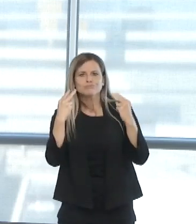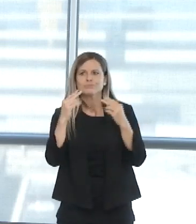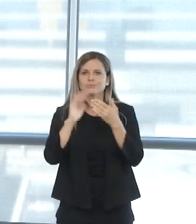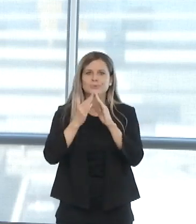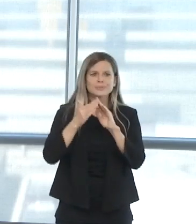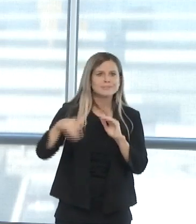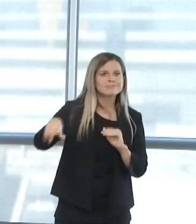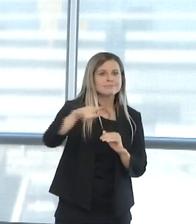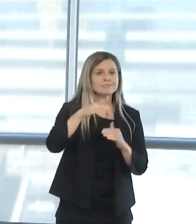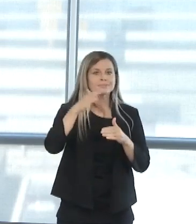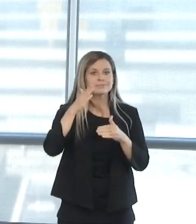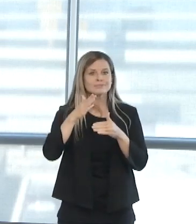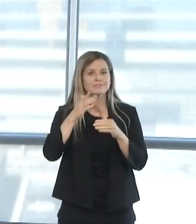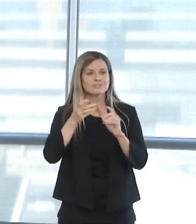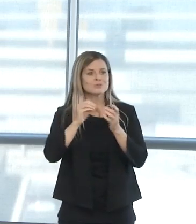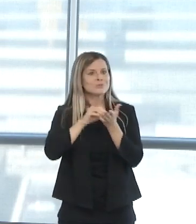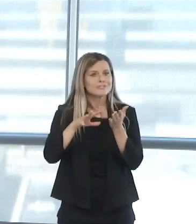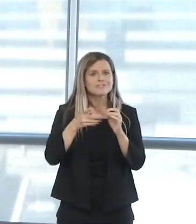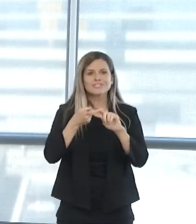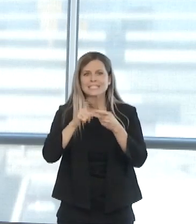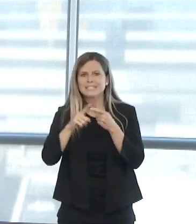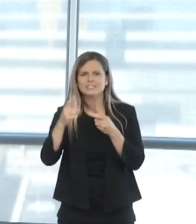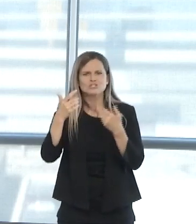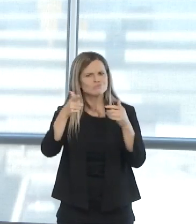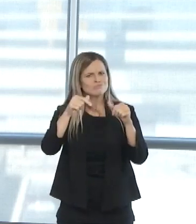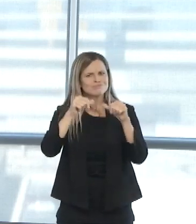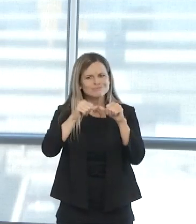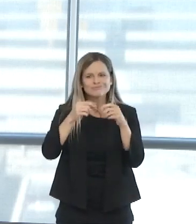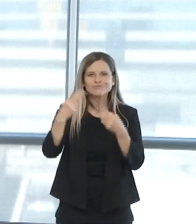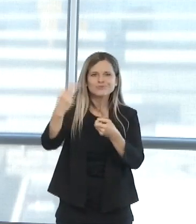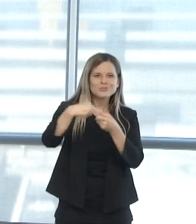against the coronavirus, COVID-19.